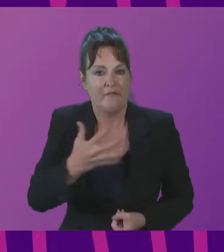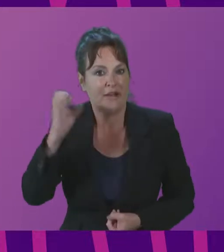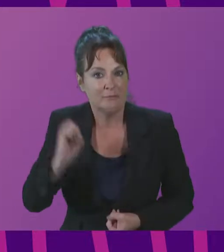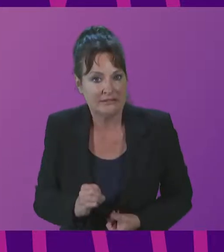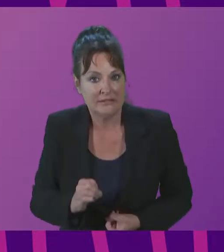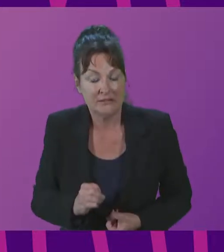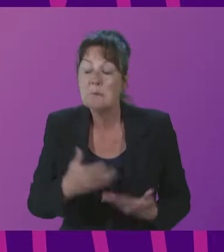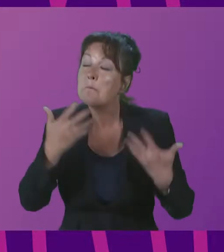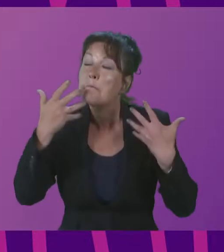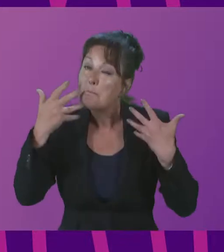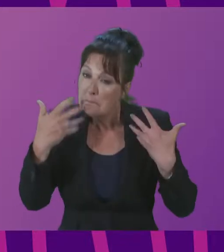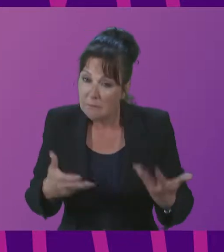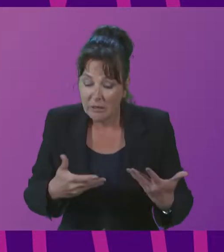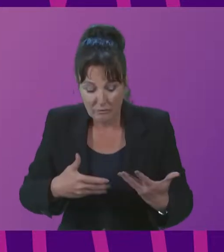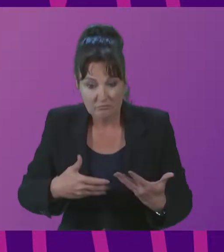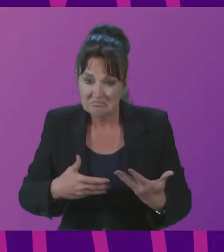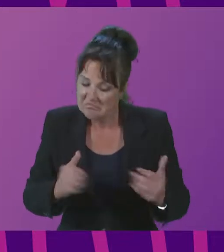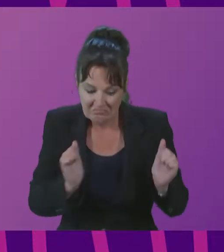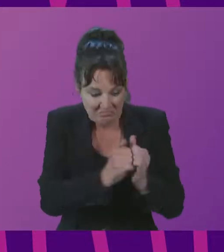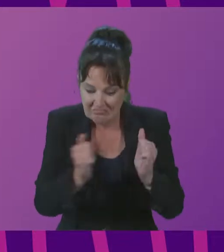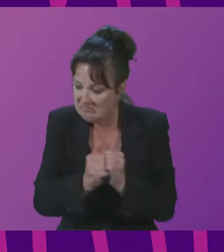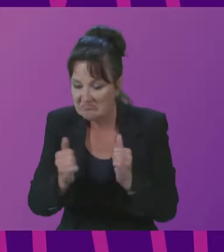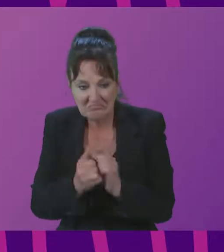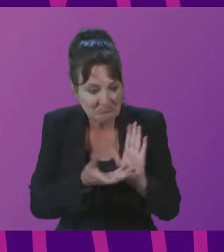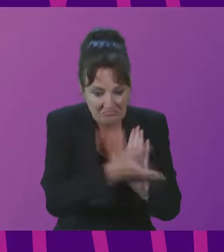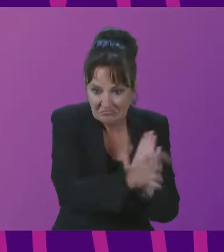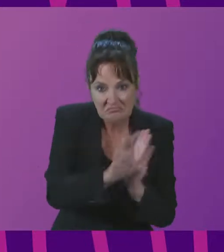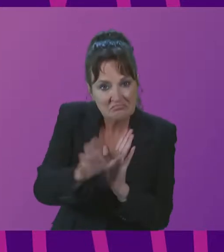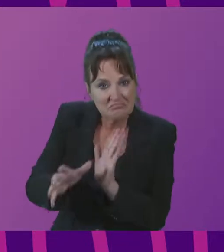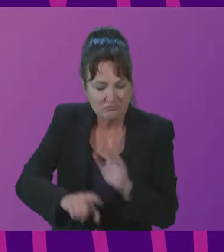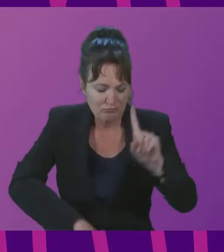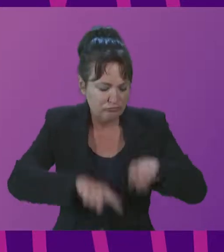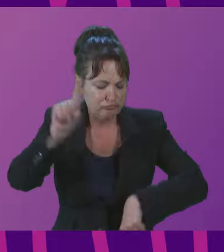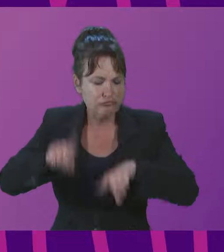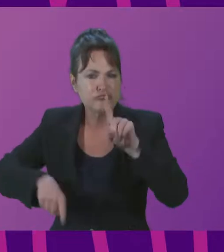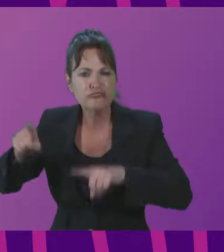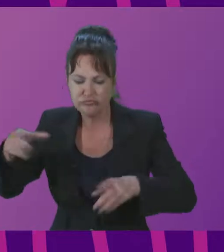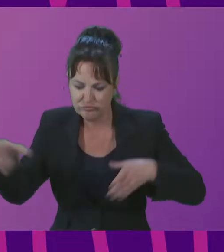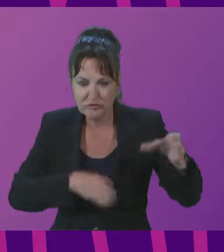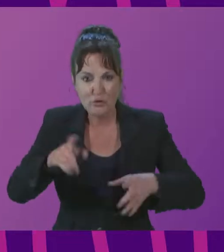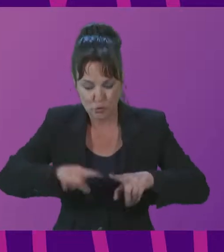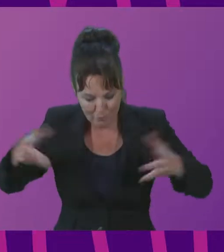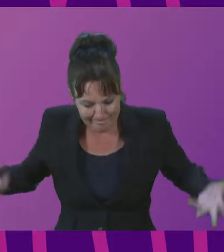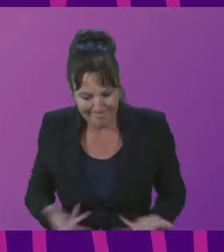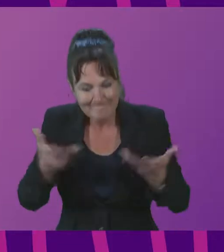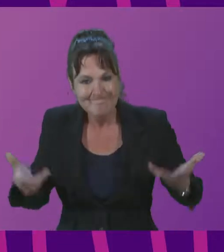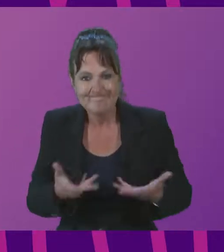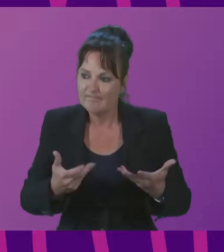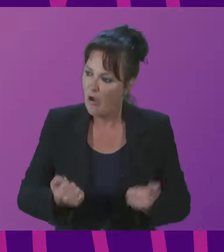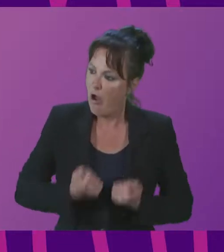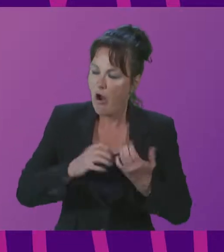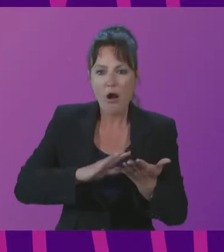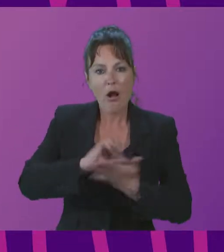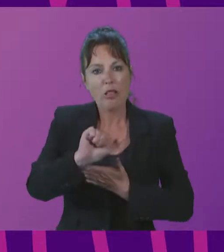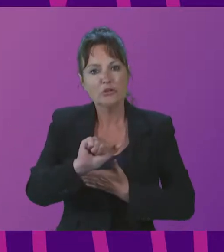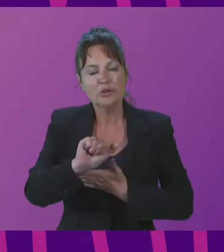and implemented many programs and actions in large scale to push forward the sustainable development of our